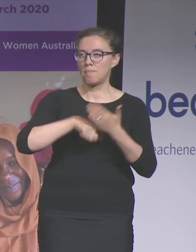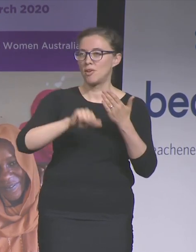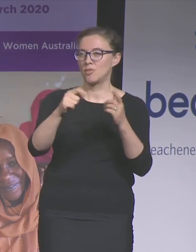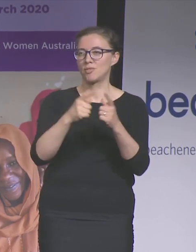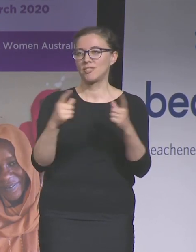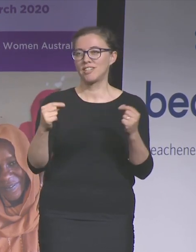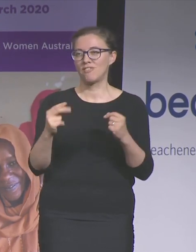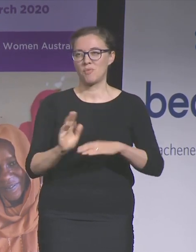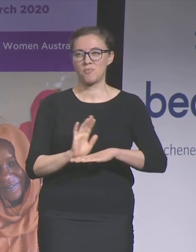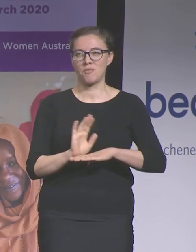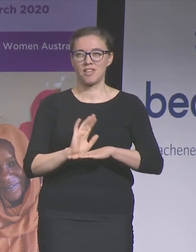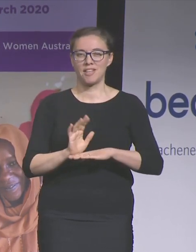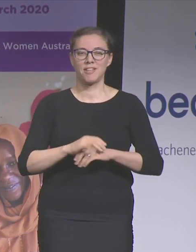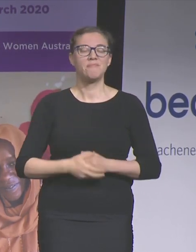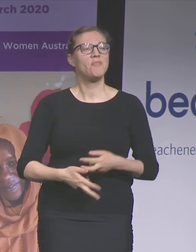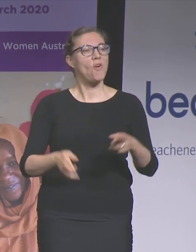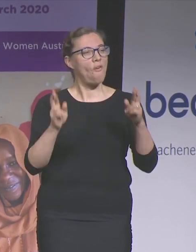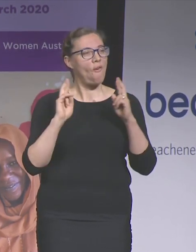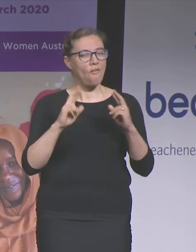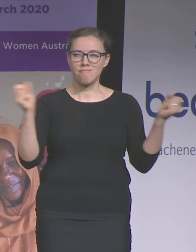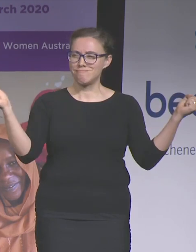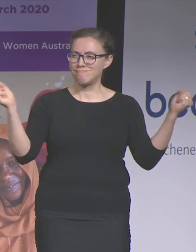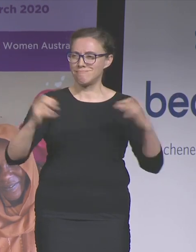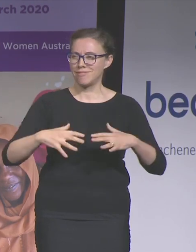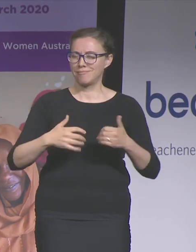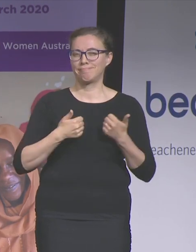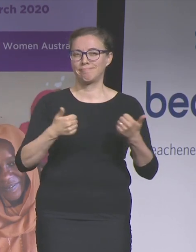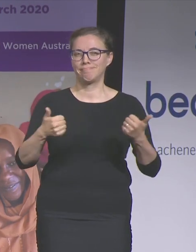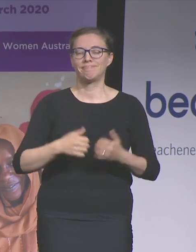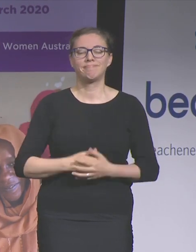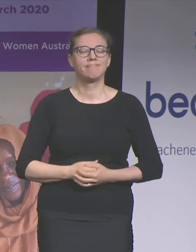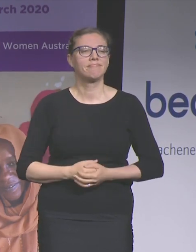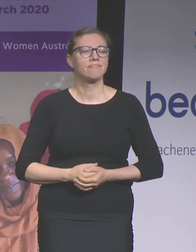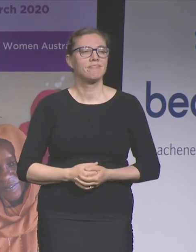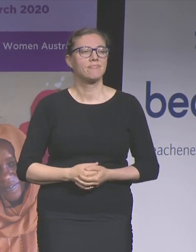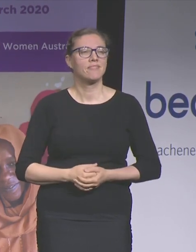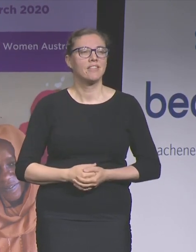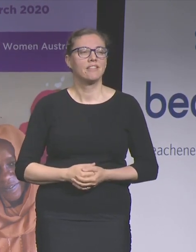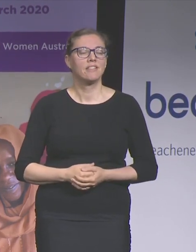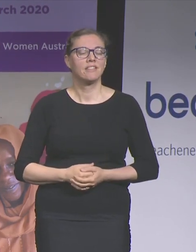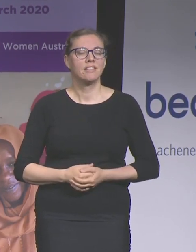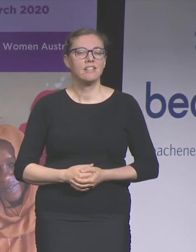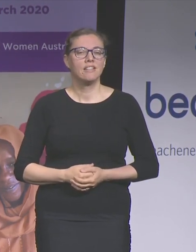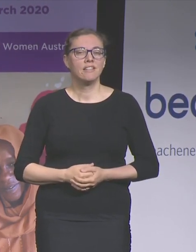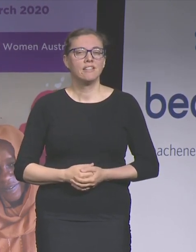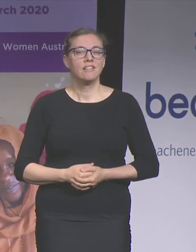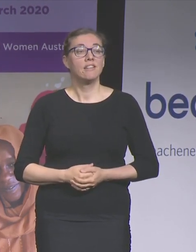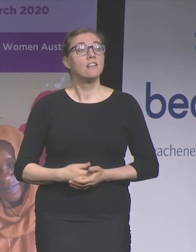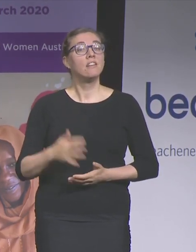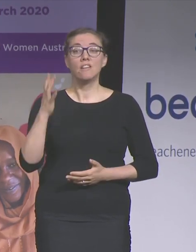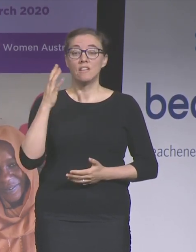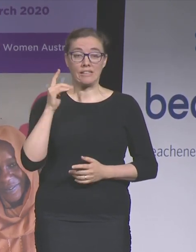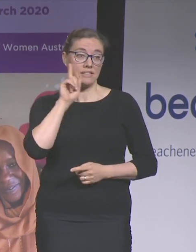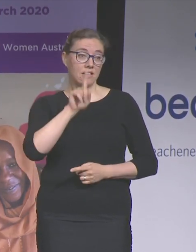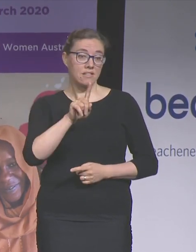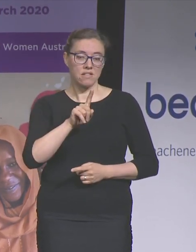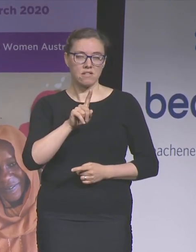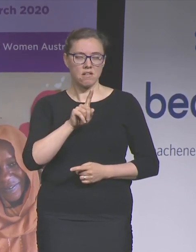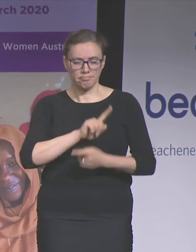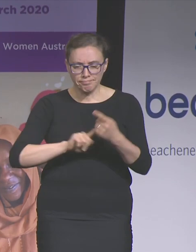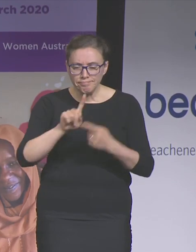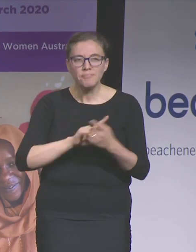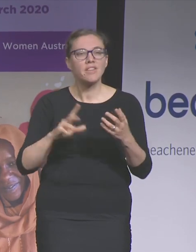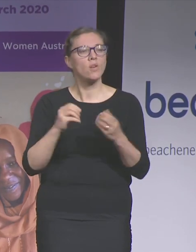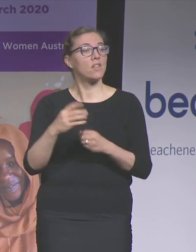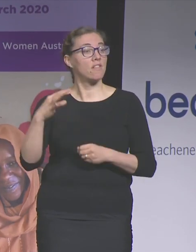that one, and hopefully we will see you there. When we were meeting with our volunteers yesterday, we